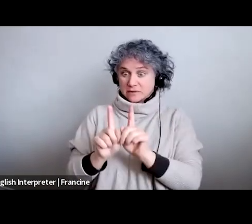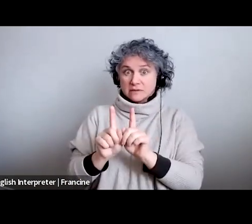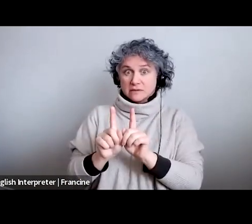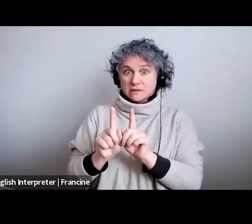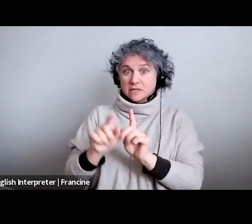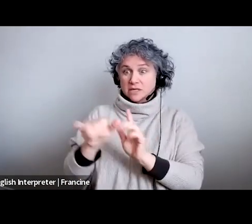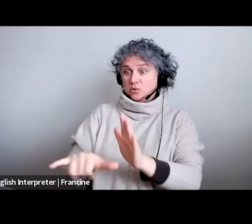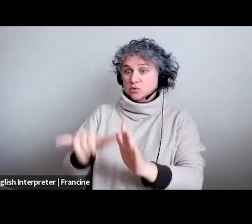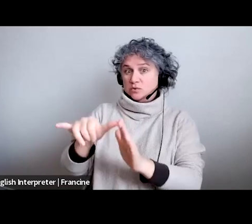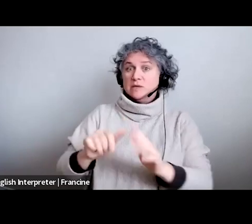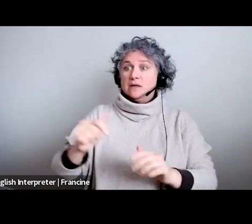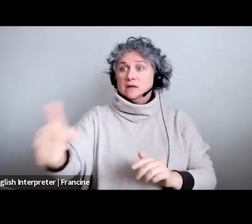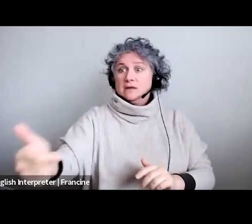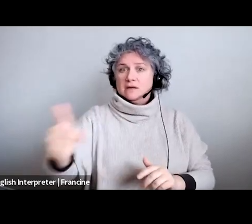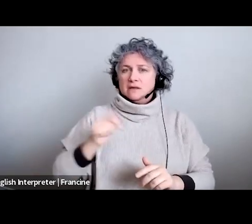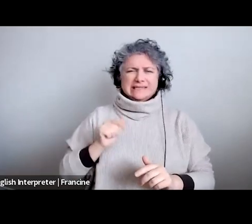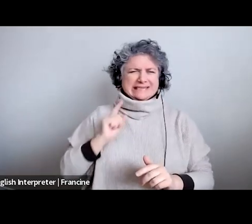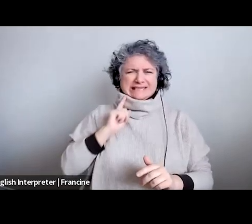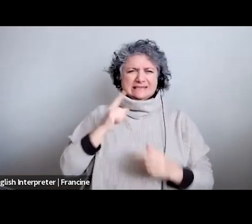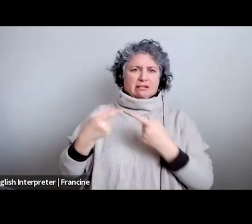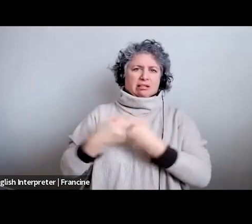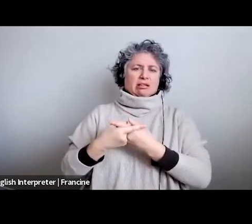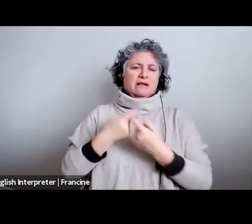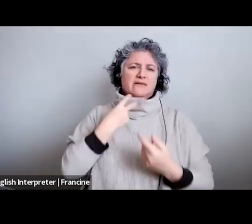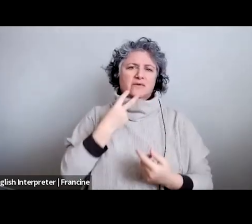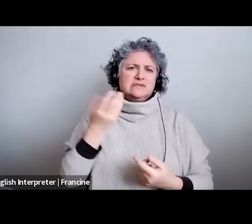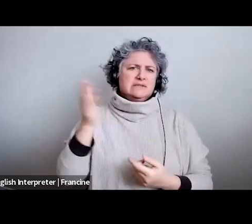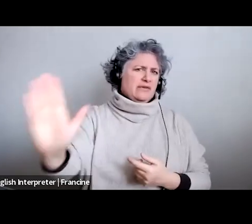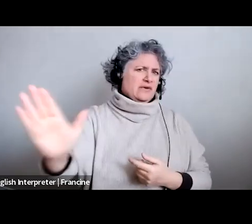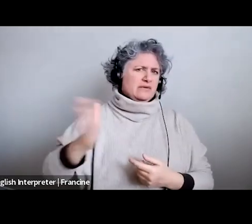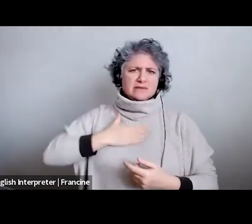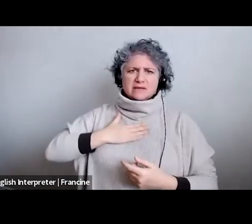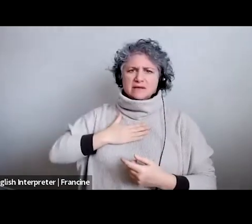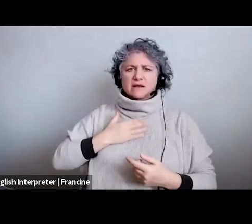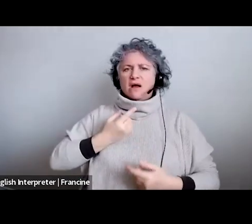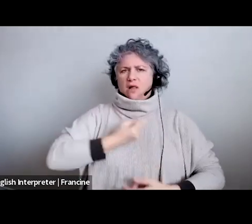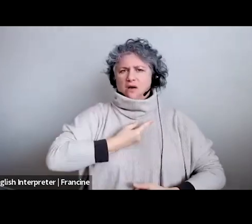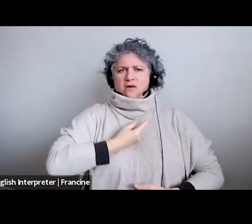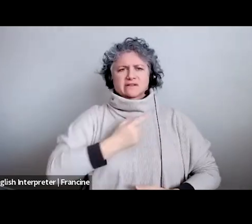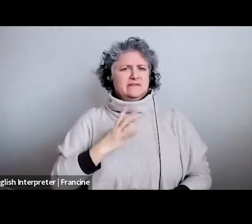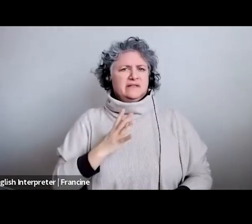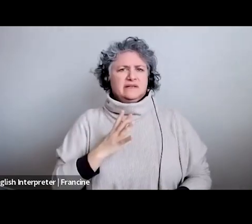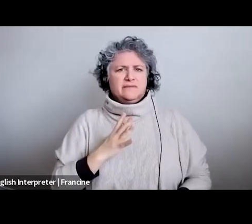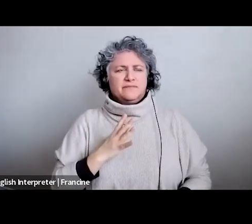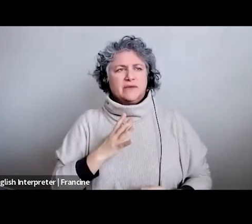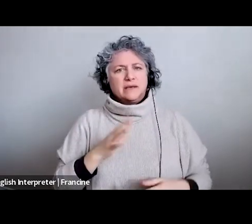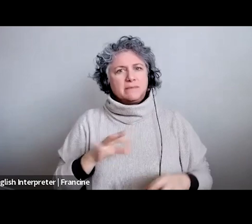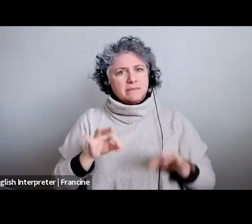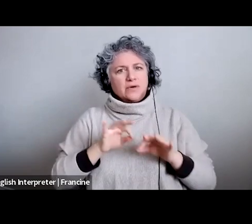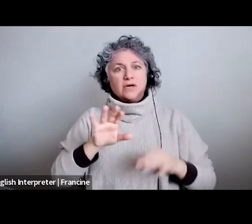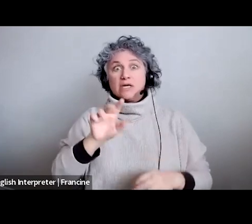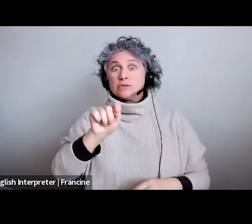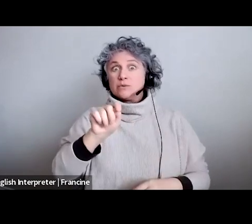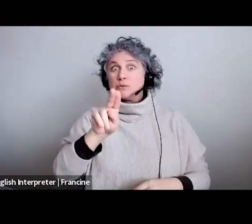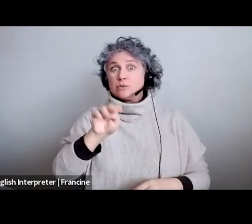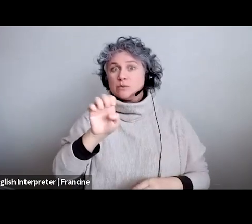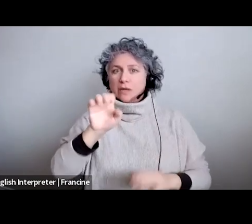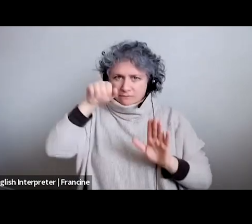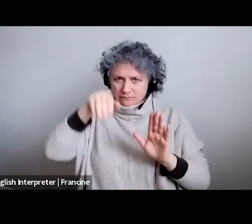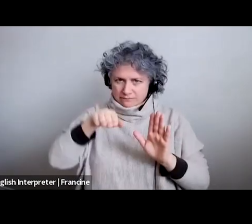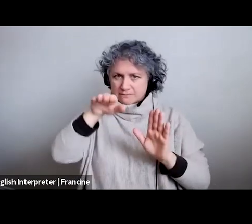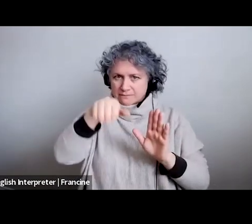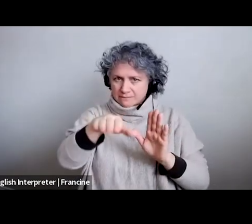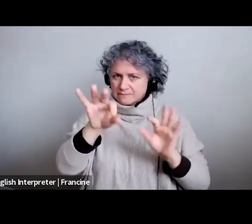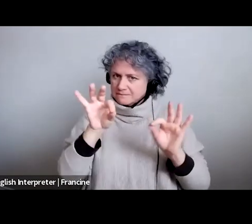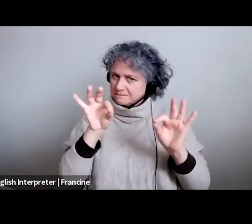youtube and there's some other voice on it then i think acapella is fine just make sure you're very in tune and you're